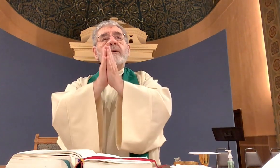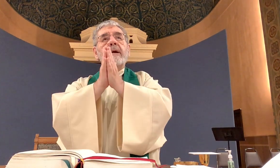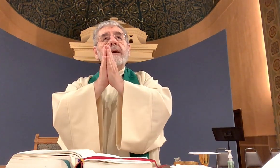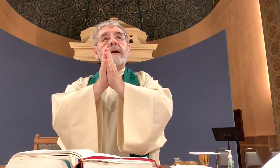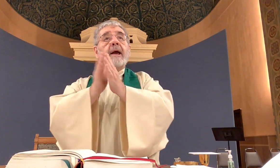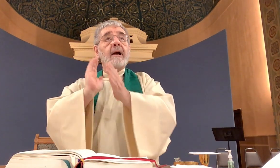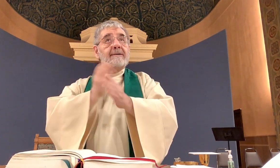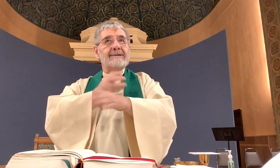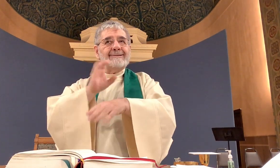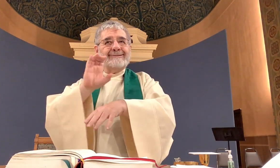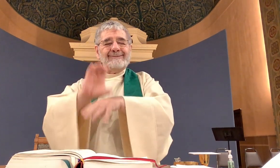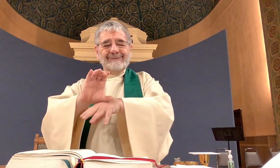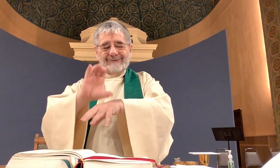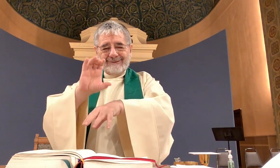prayer pray our church